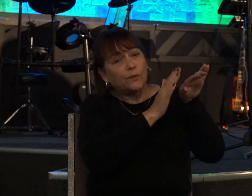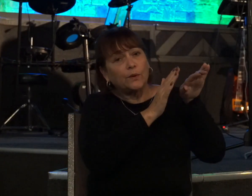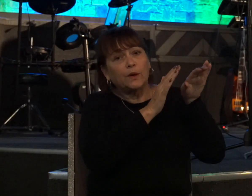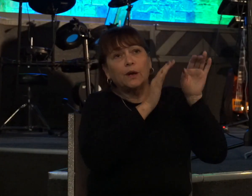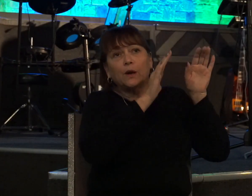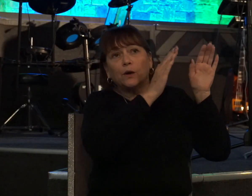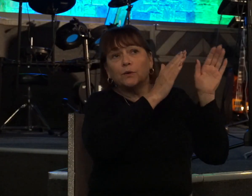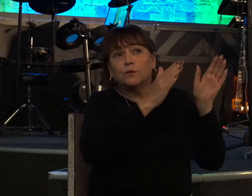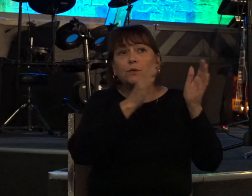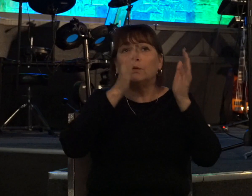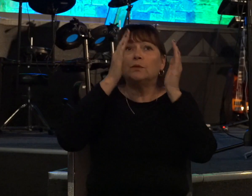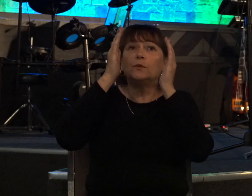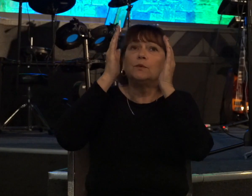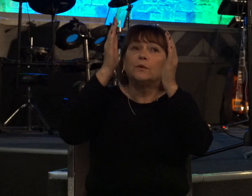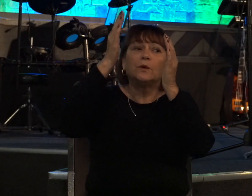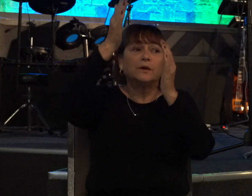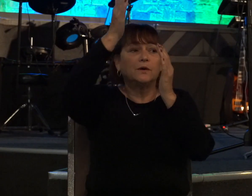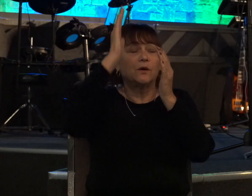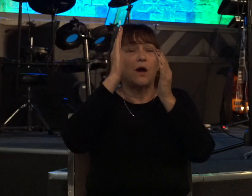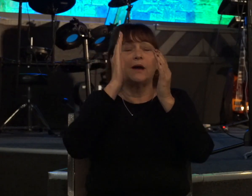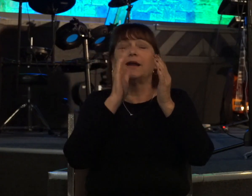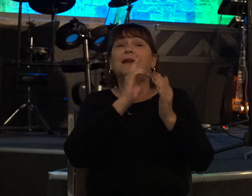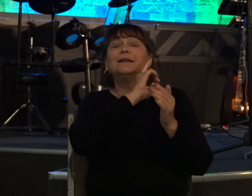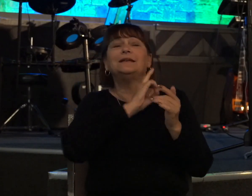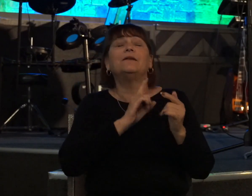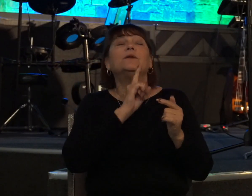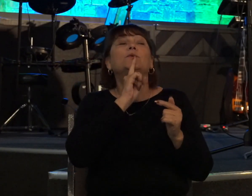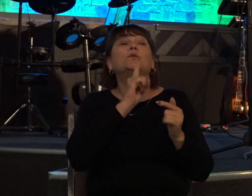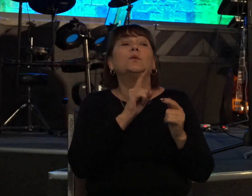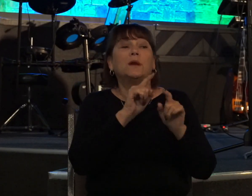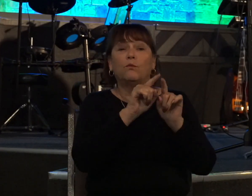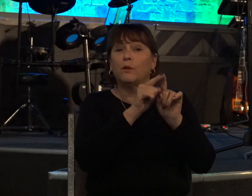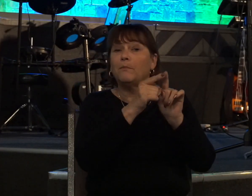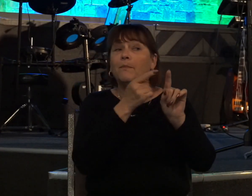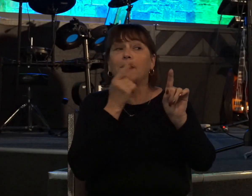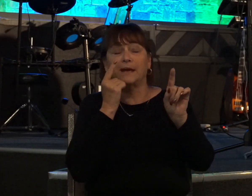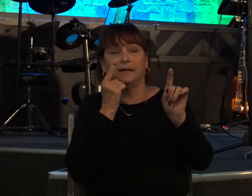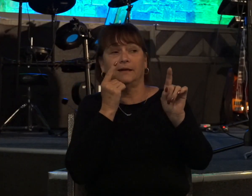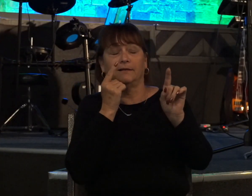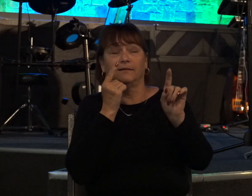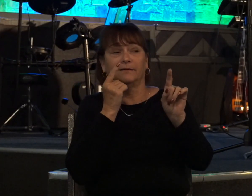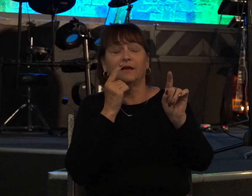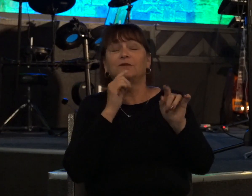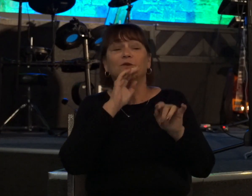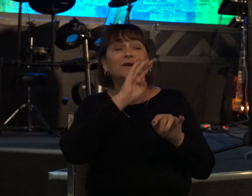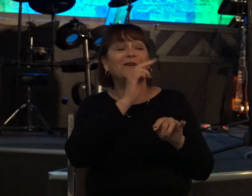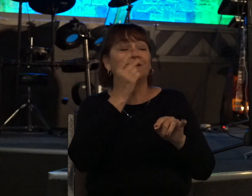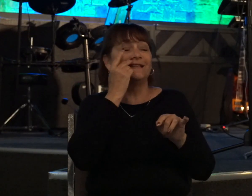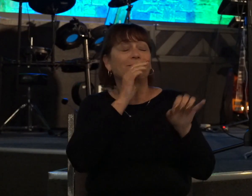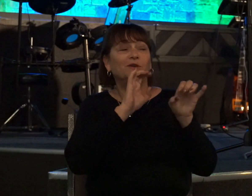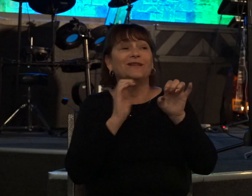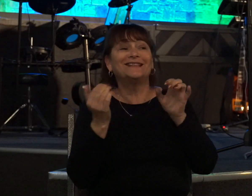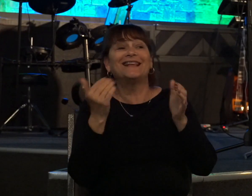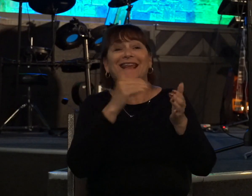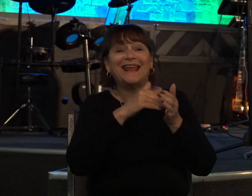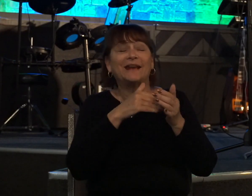and david truly did repent of this sin as you will never see him do this again the rest of his life